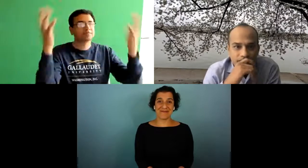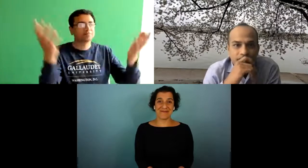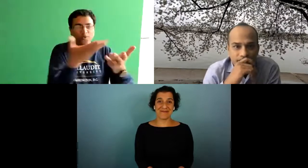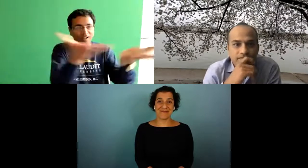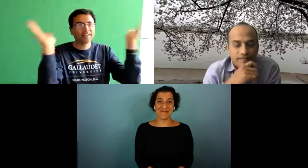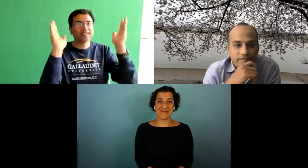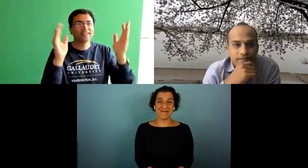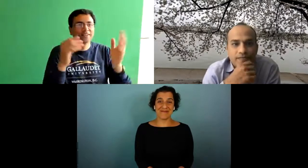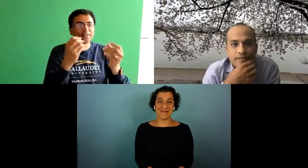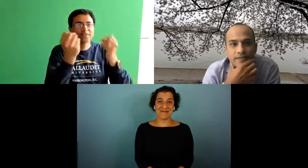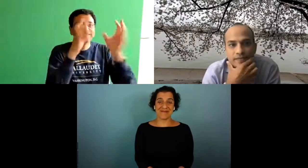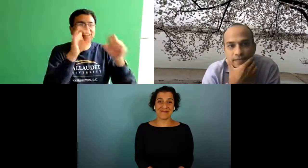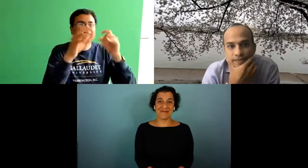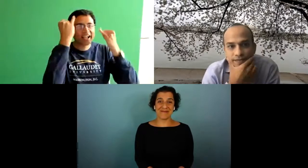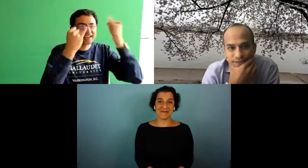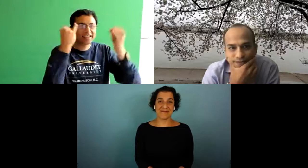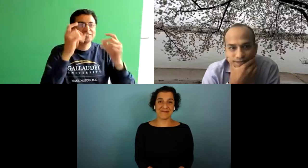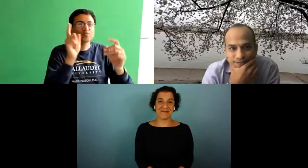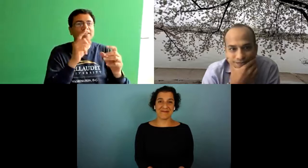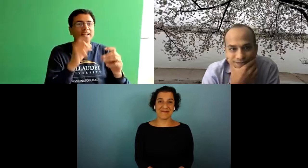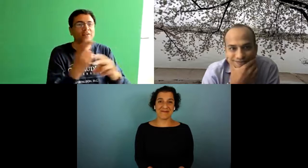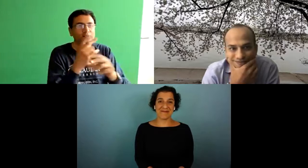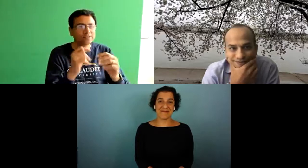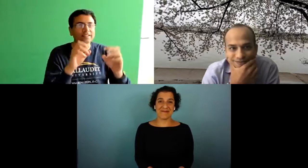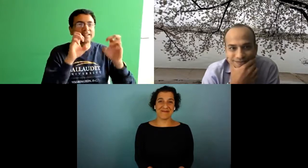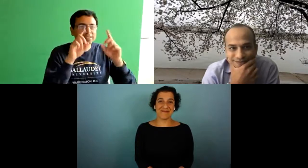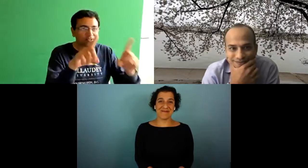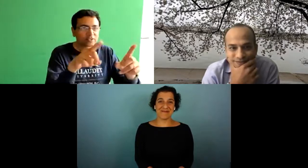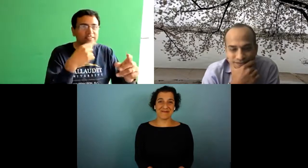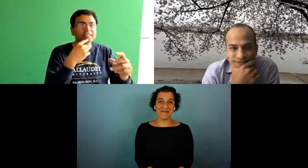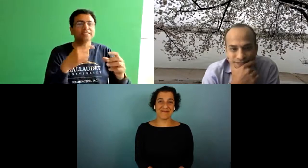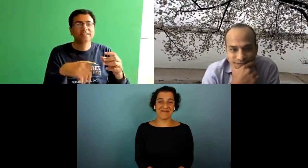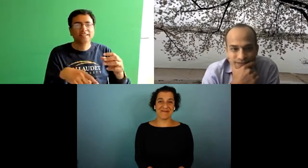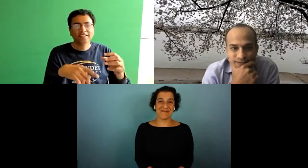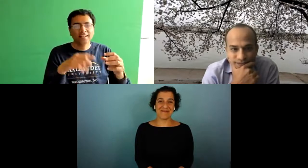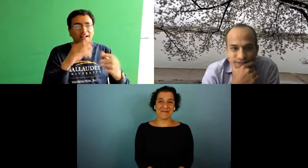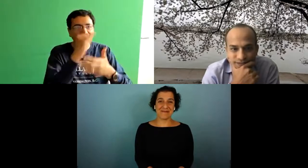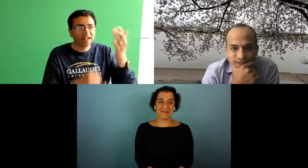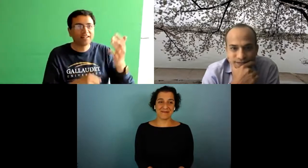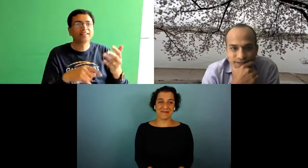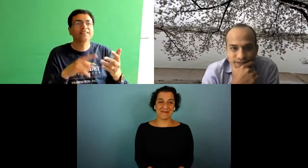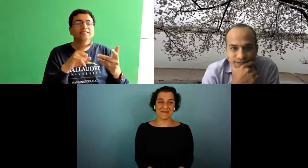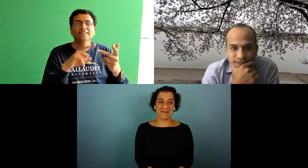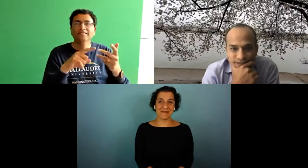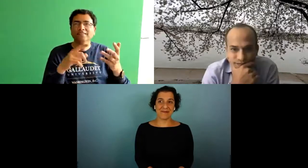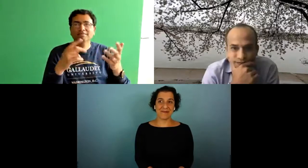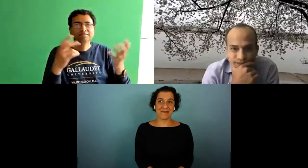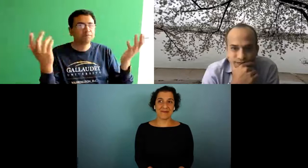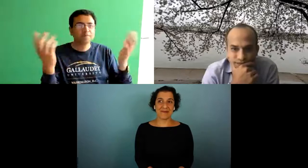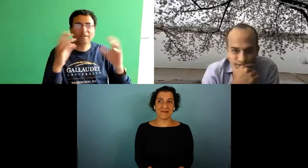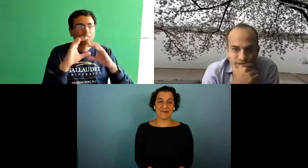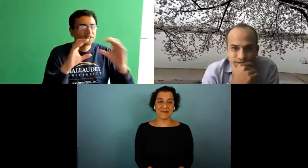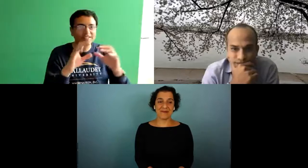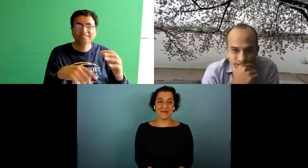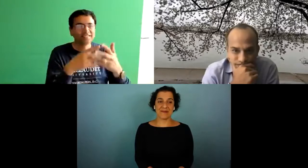applications i depend on folks like you in the audience to come up with ideas for ways in which this technology could be used so be it